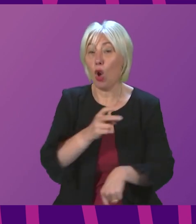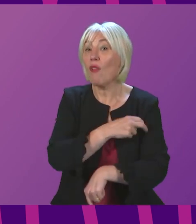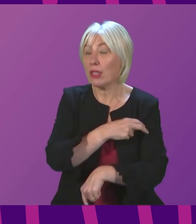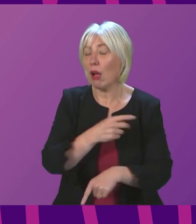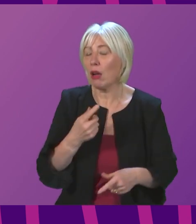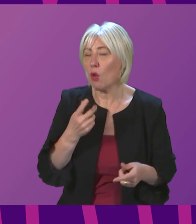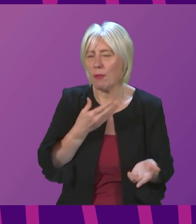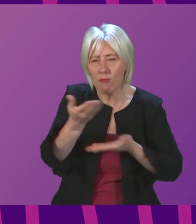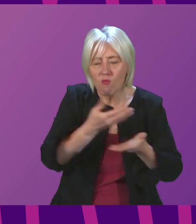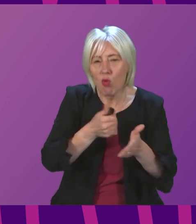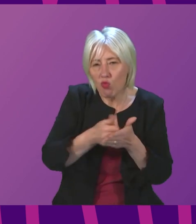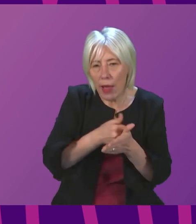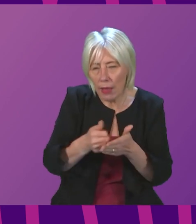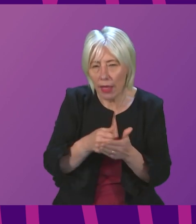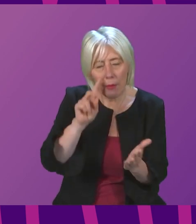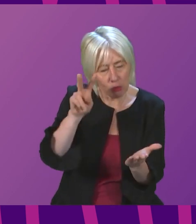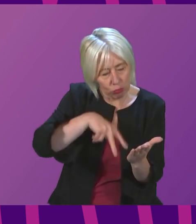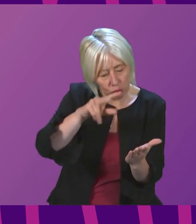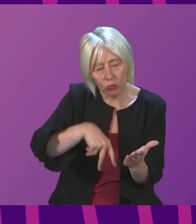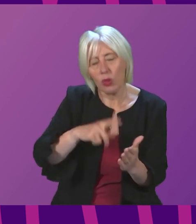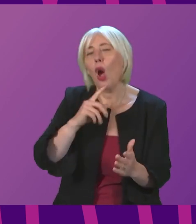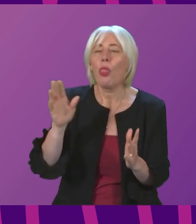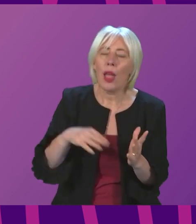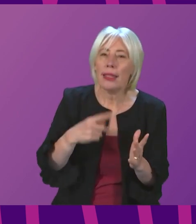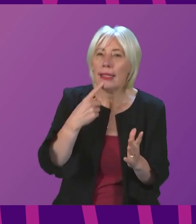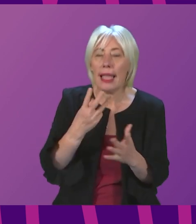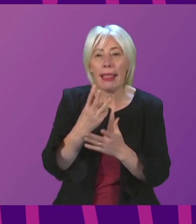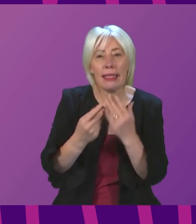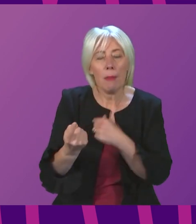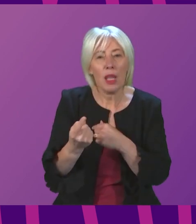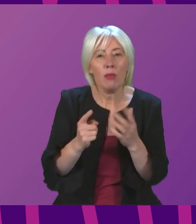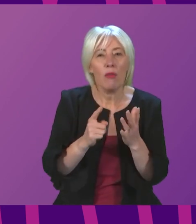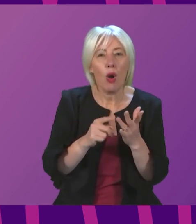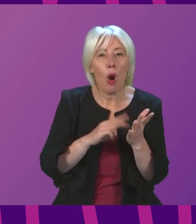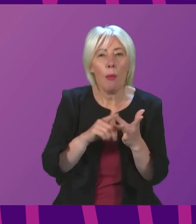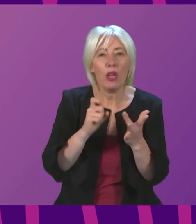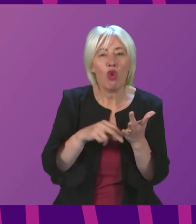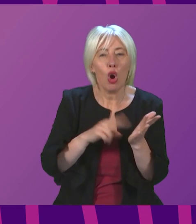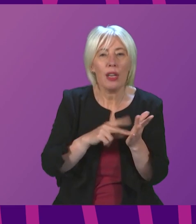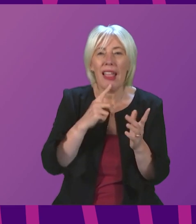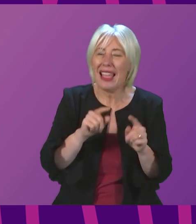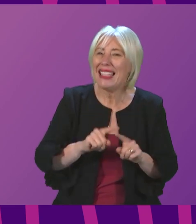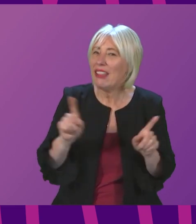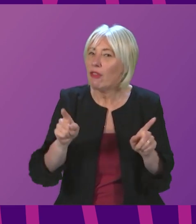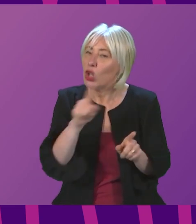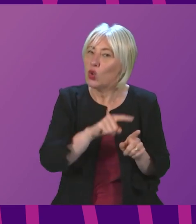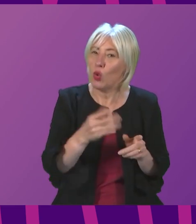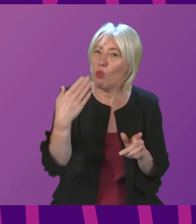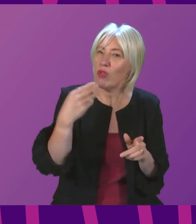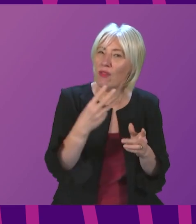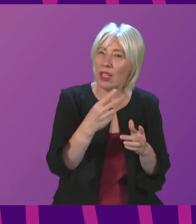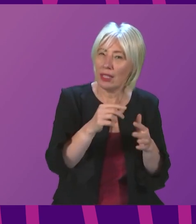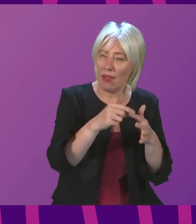reports about the fact or the suggestion that the symptoms of Omicron are presenting differently to the symptoms of previous